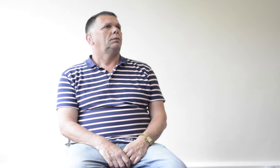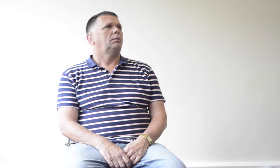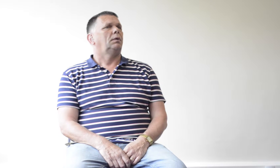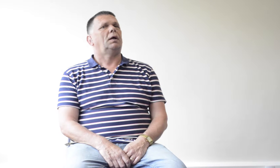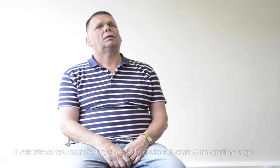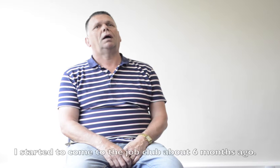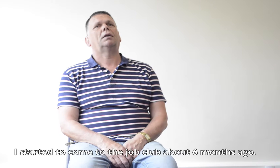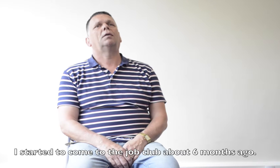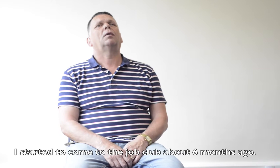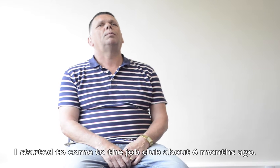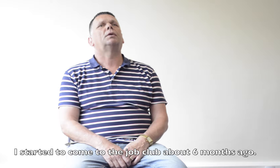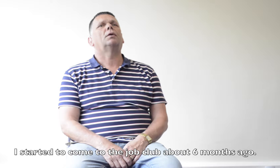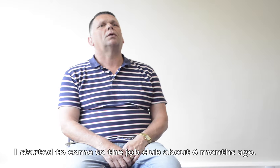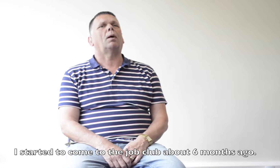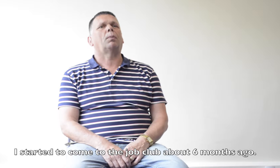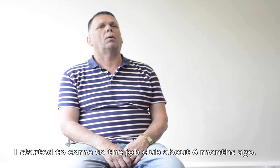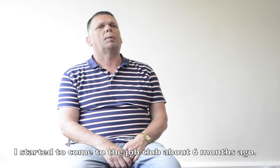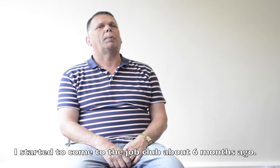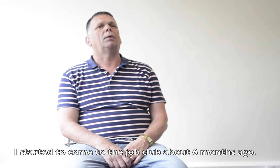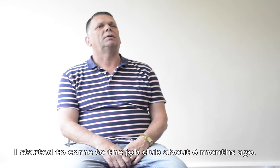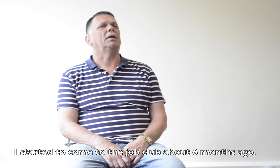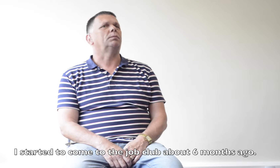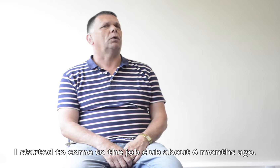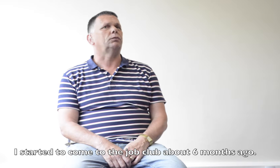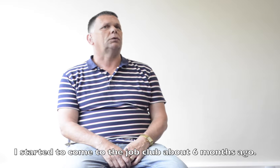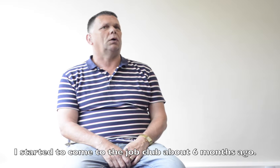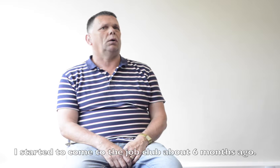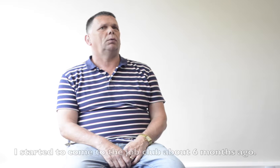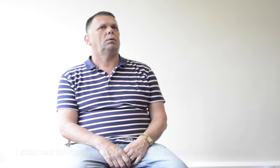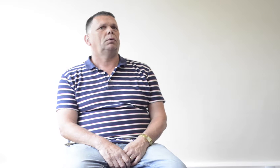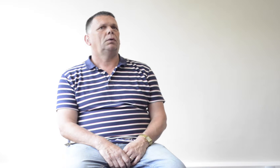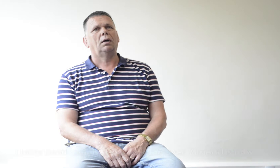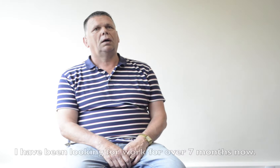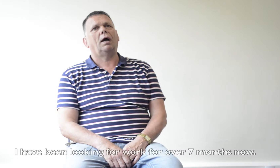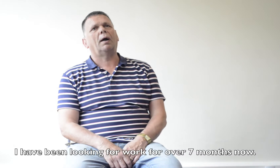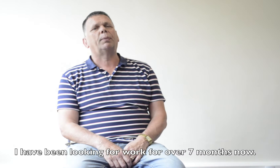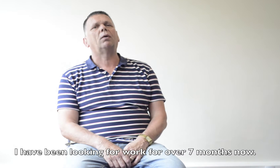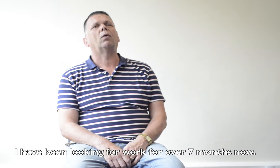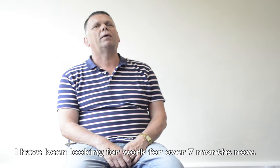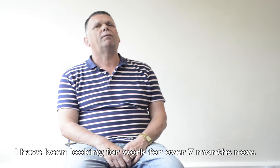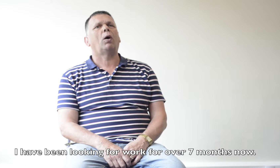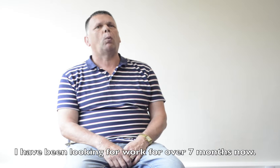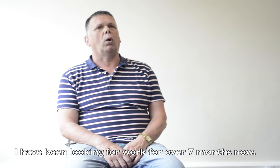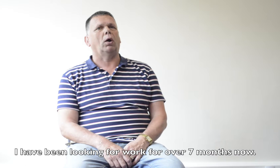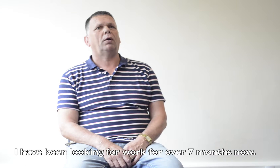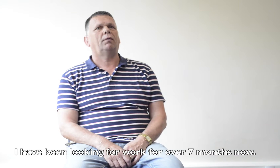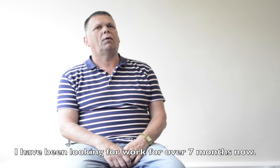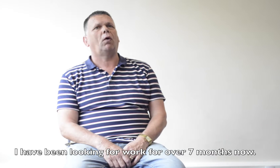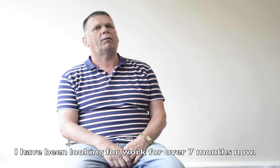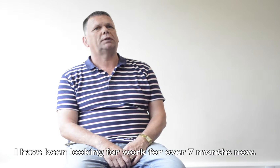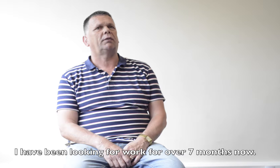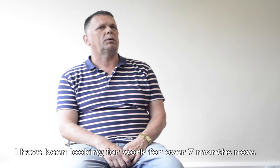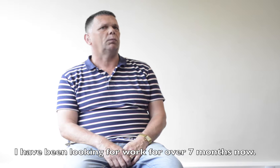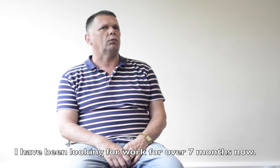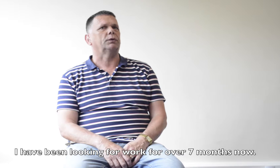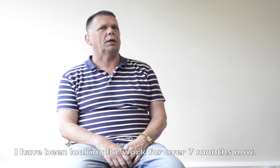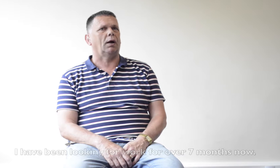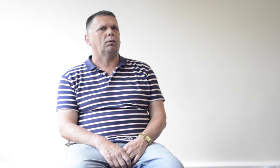I started to come to the Job Club about six months ago. I have been looking for work for almost seven months now.